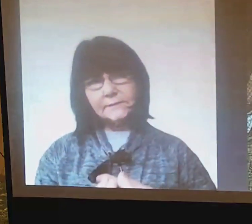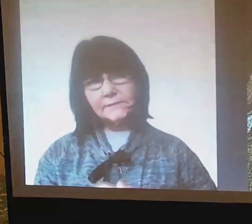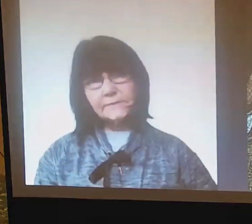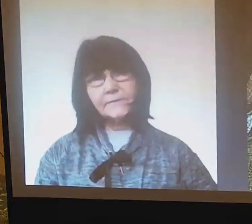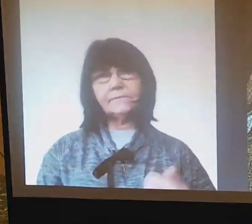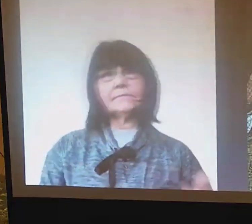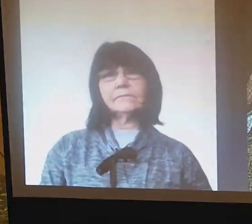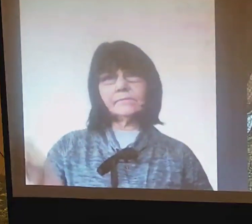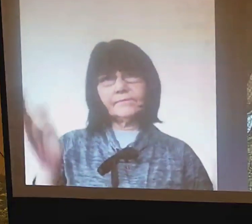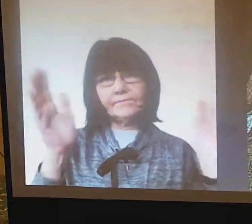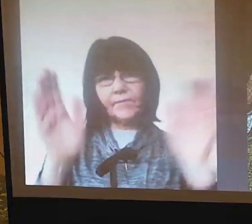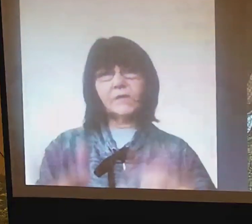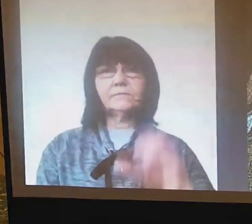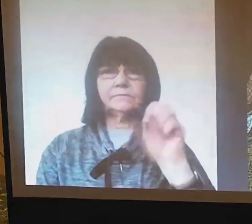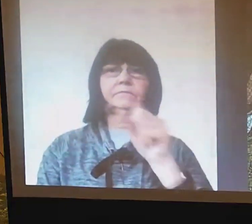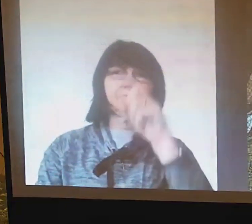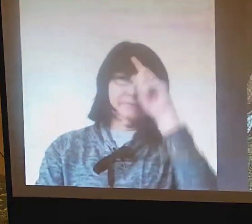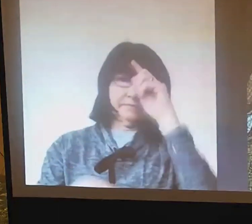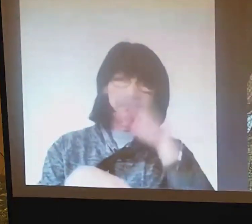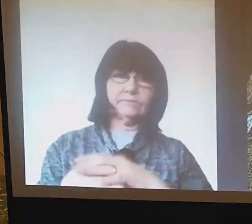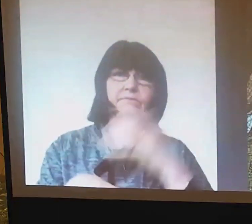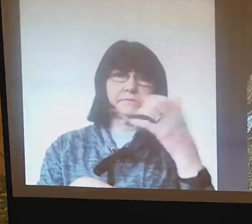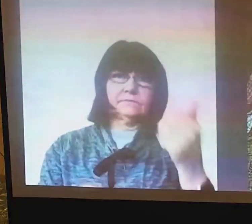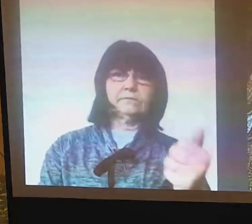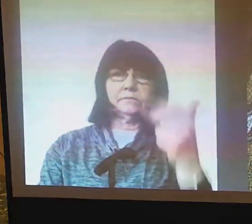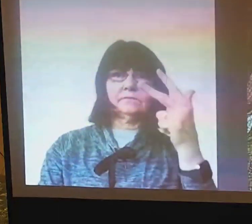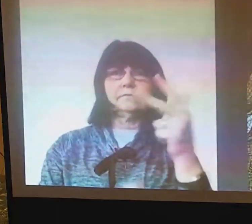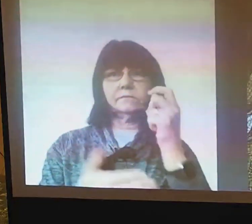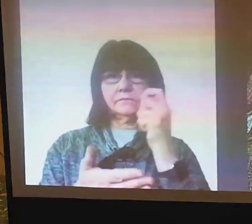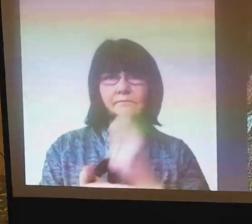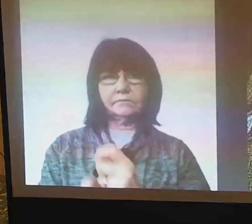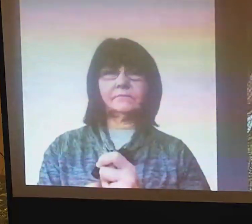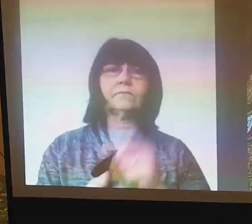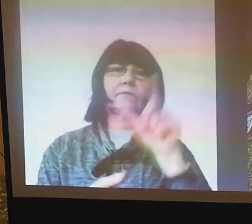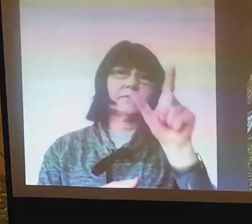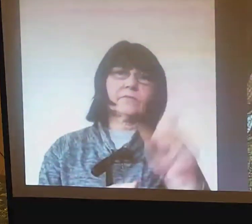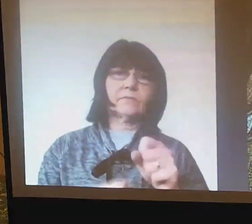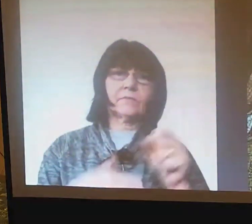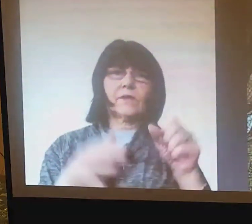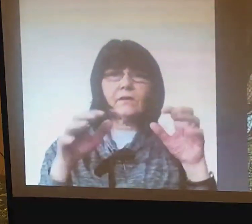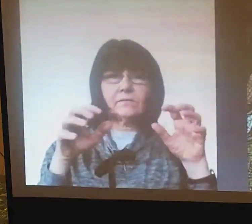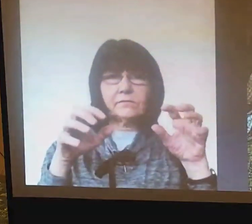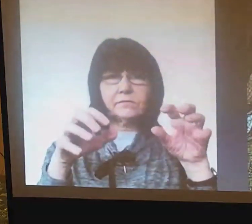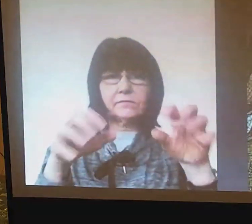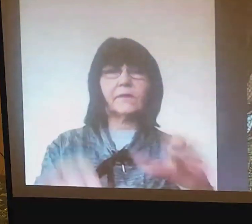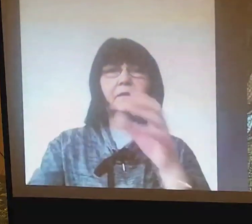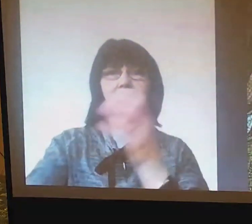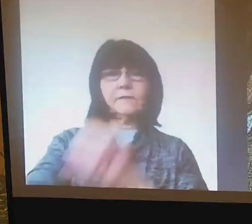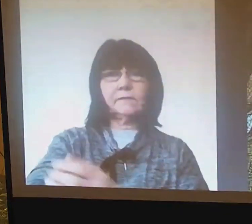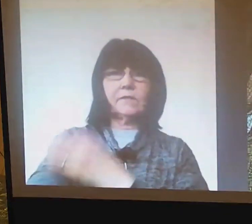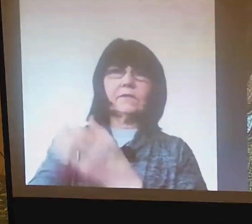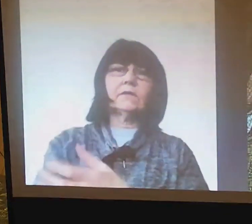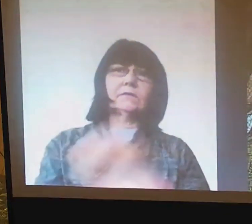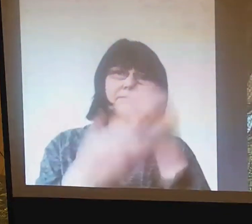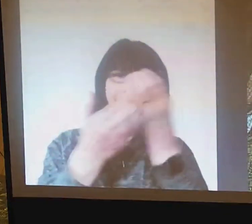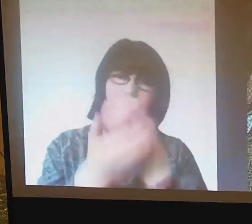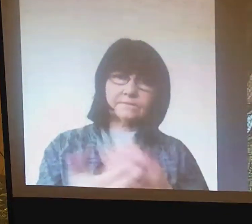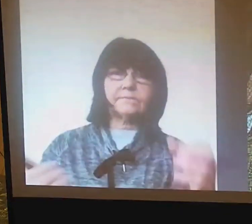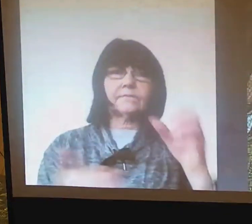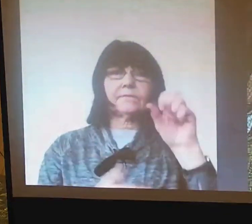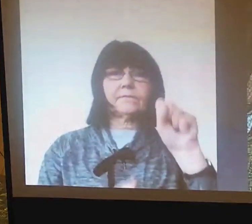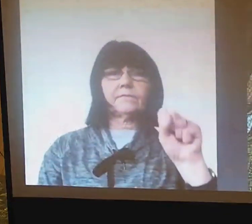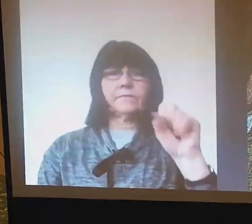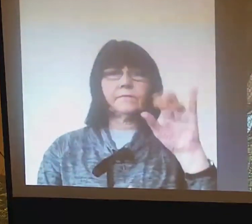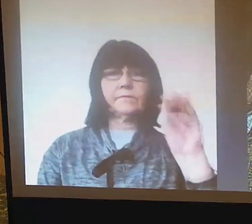Jesus, totally exhausted, falls for the third time. And the